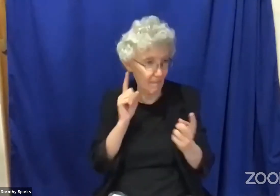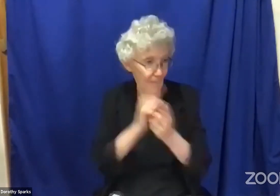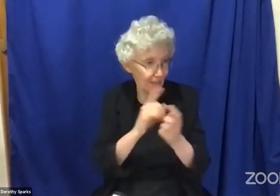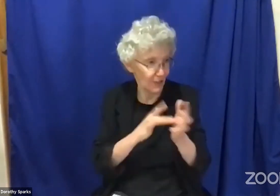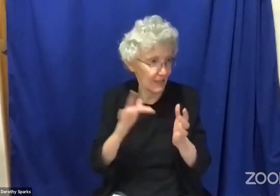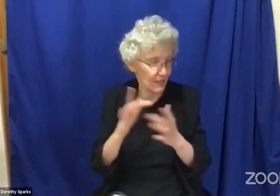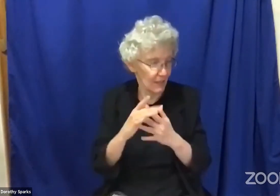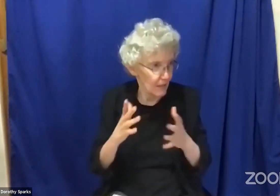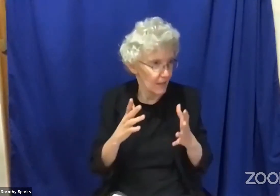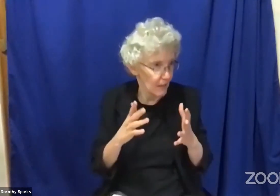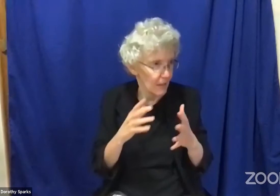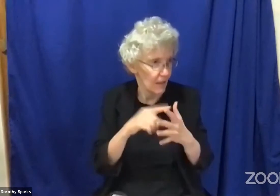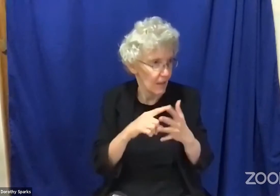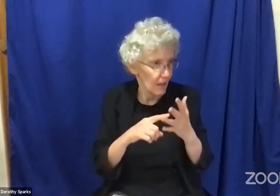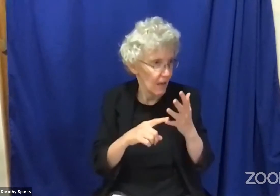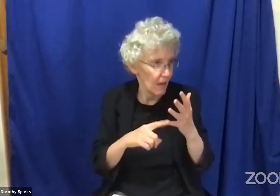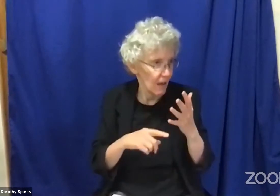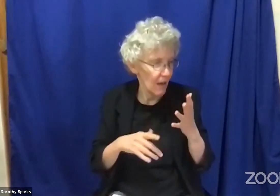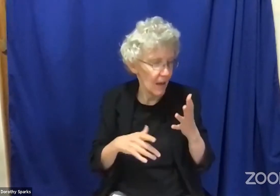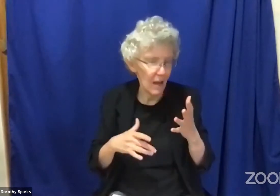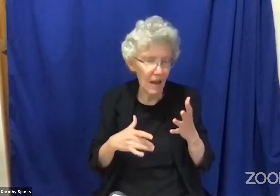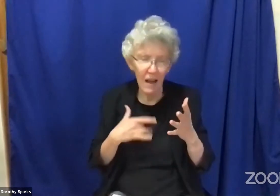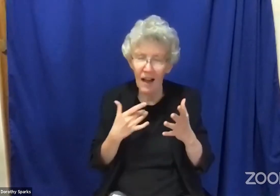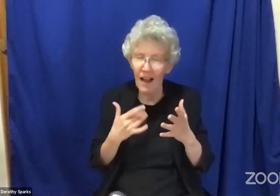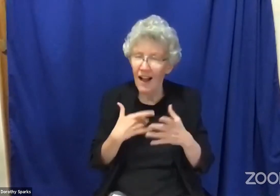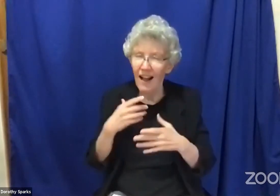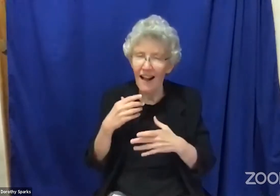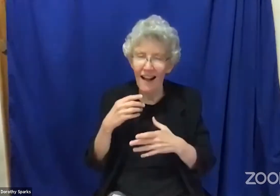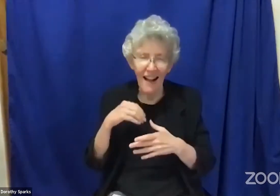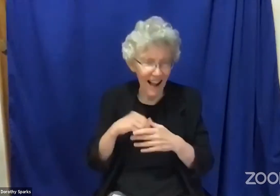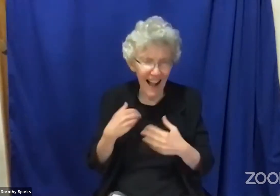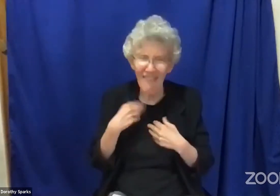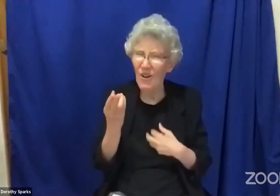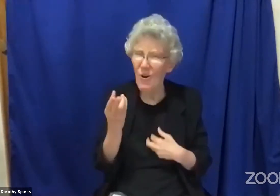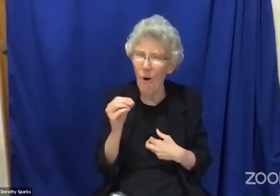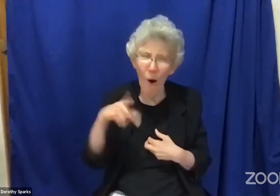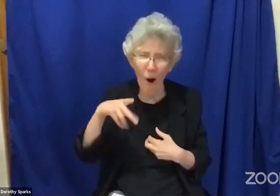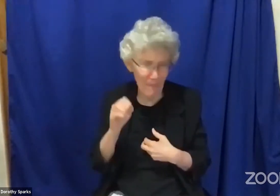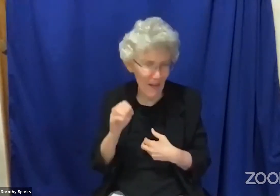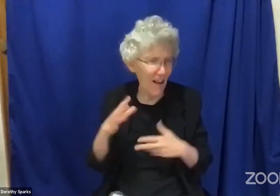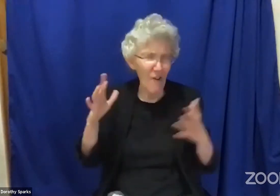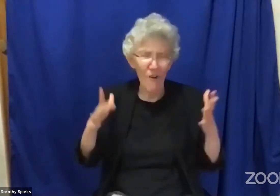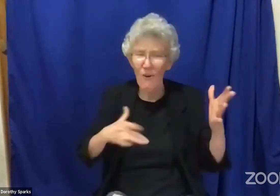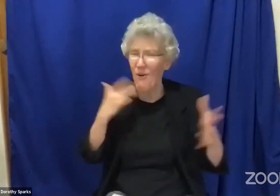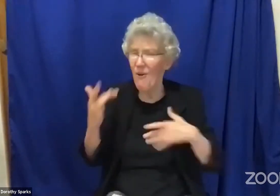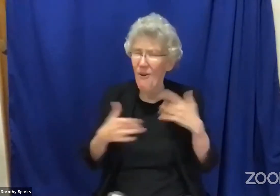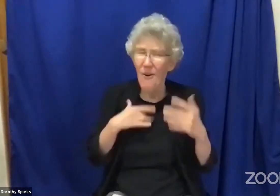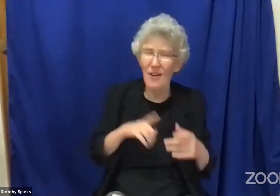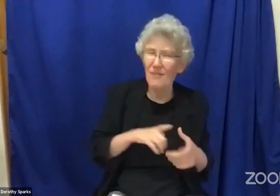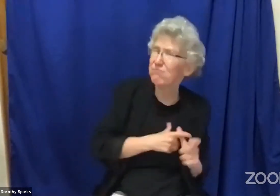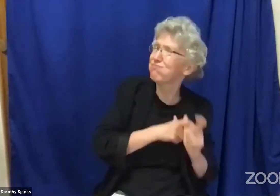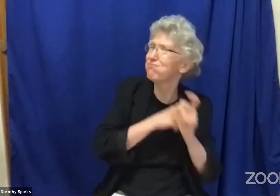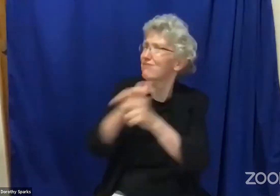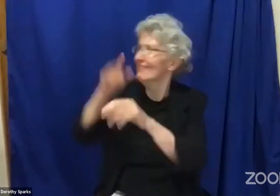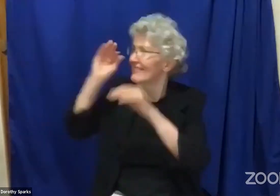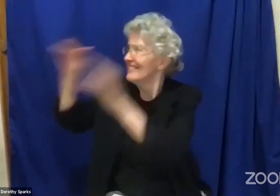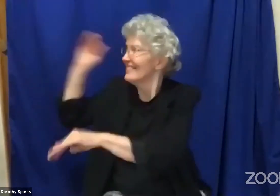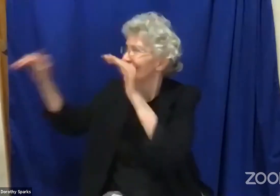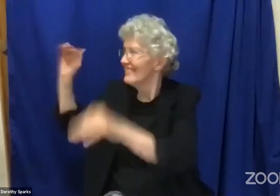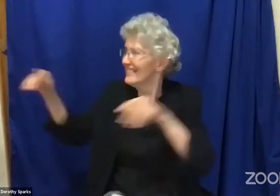and she was not favored in the community and so she was a person without hope and yet when Jesus